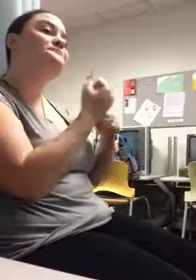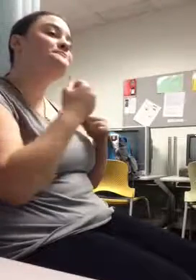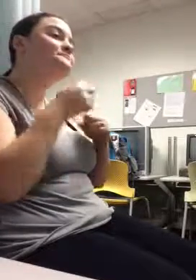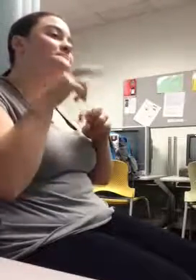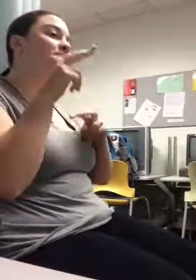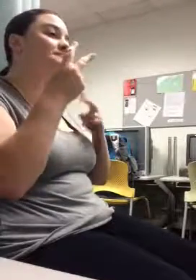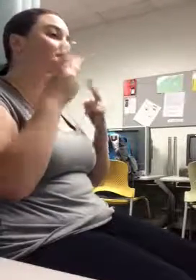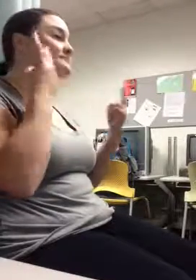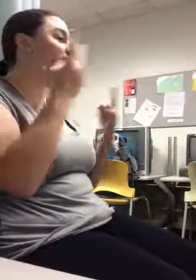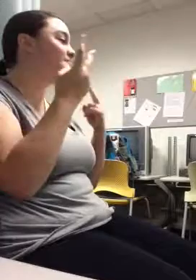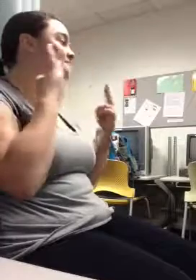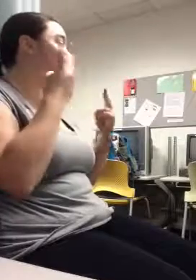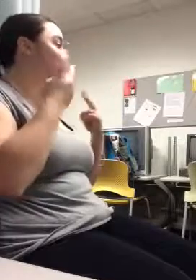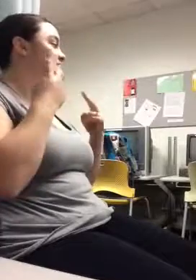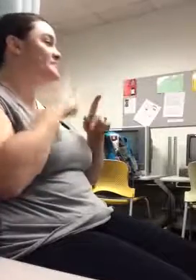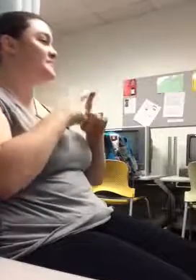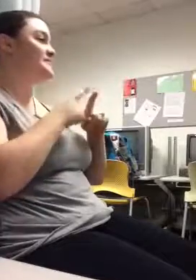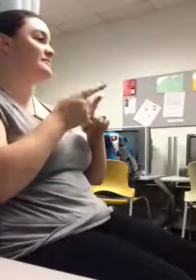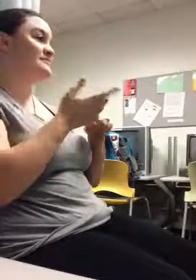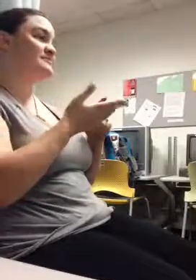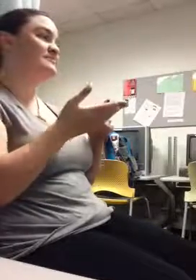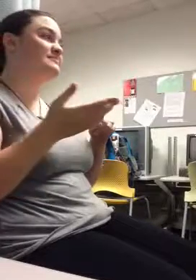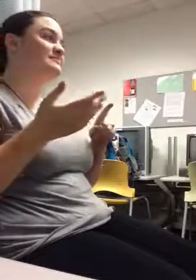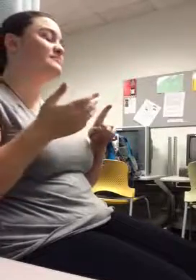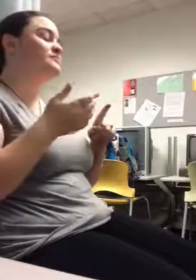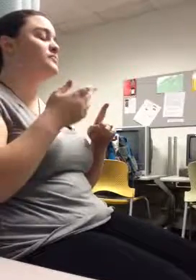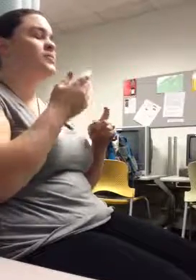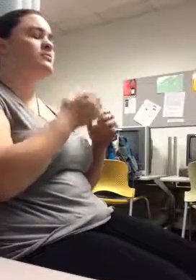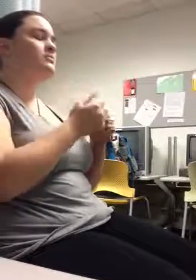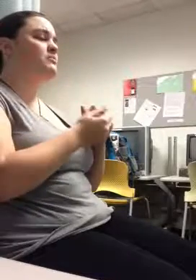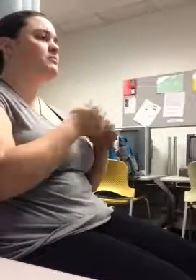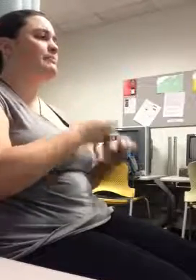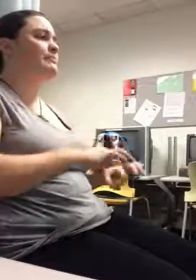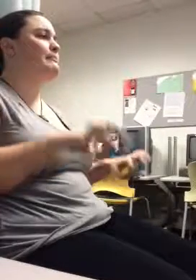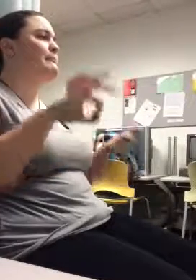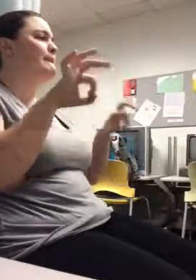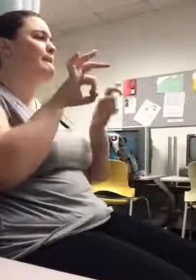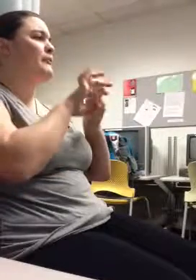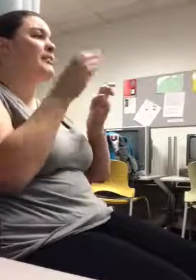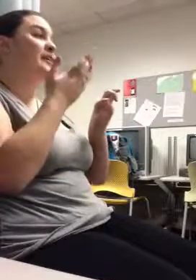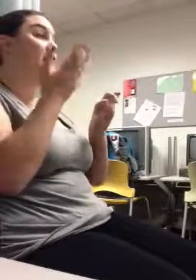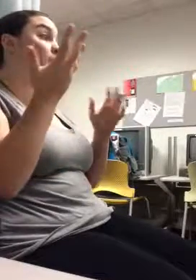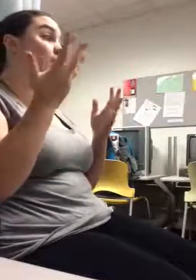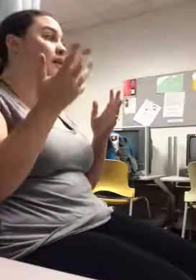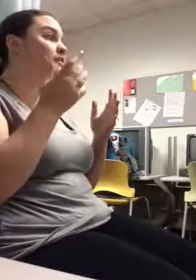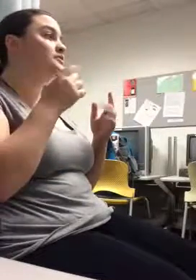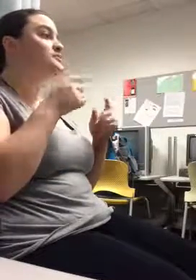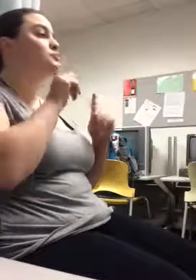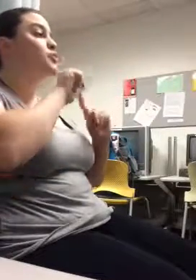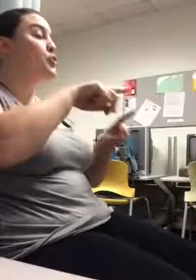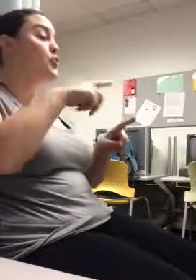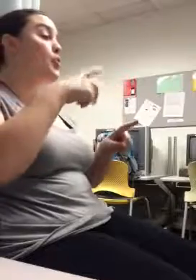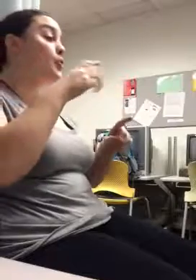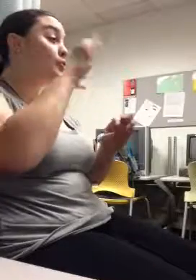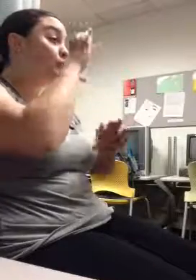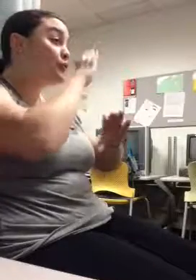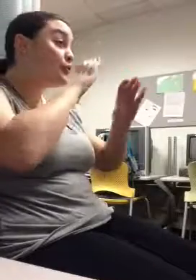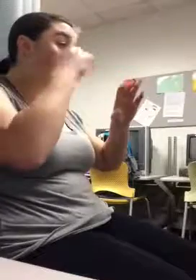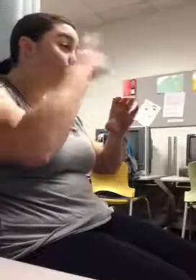One of the main things we did was went whale watching. And I remember when Heidi